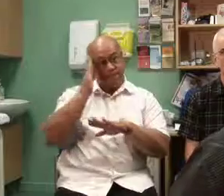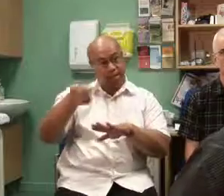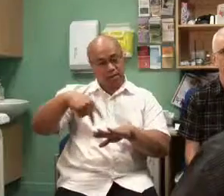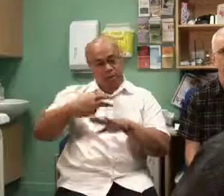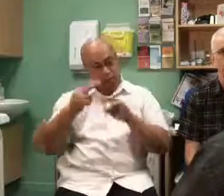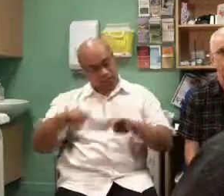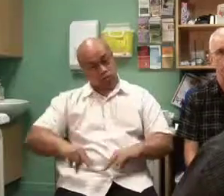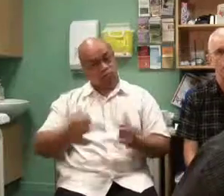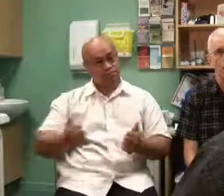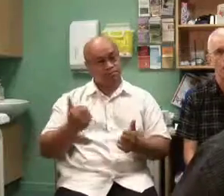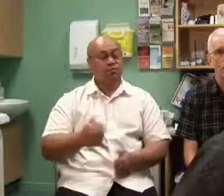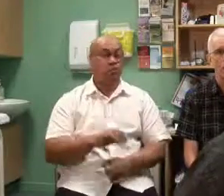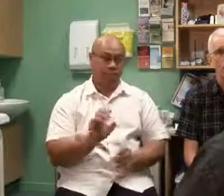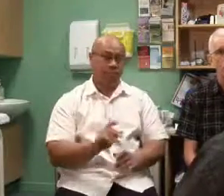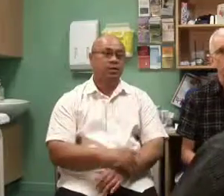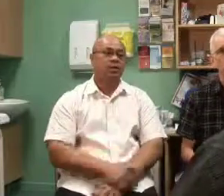I'll have a look.